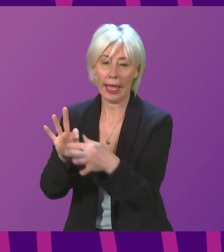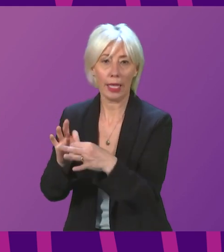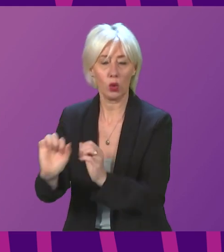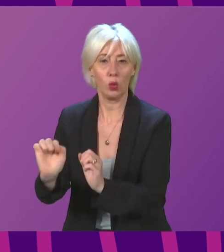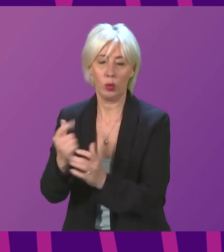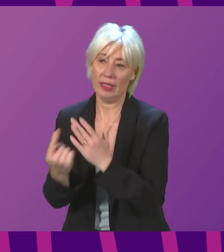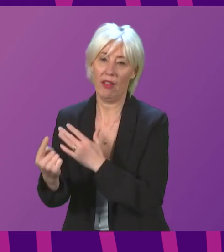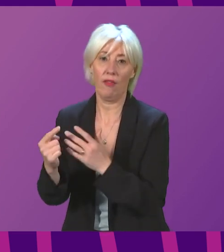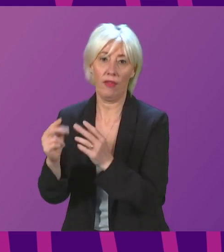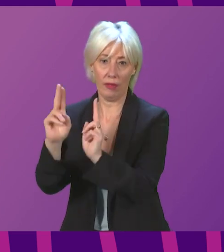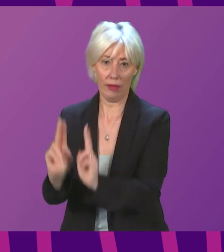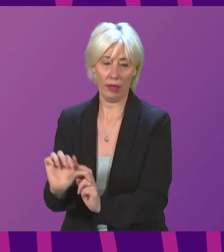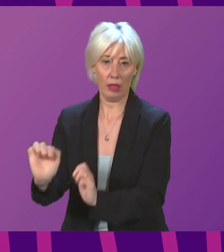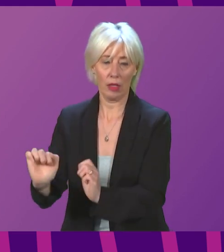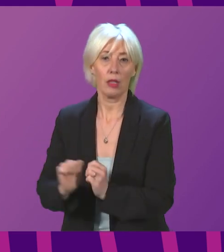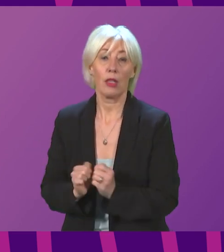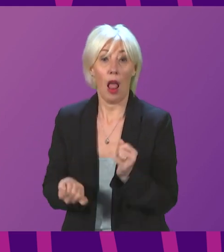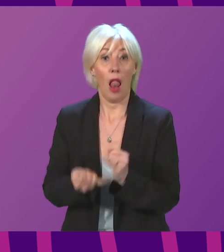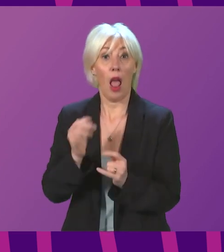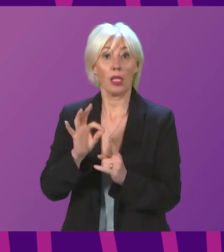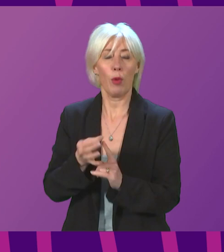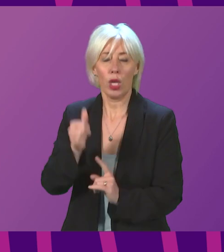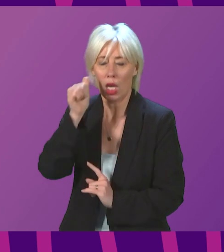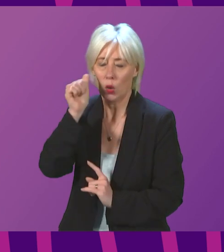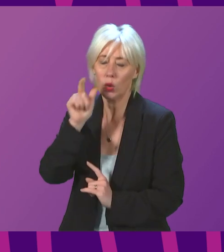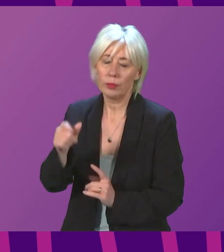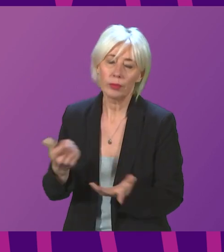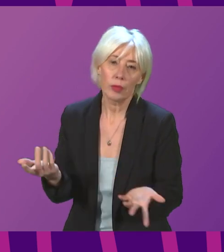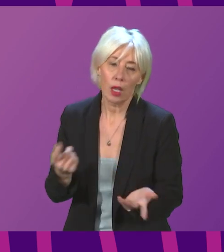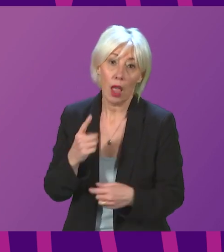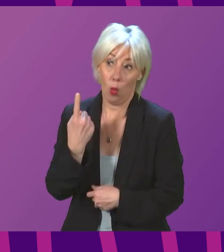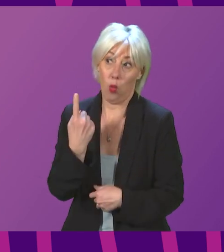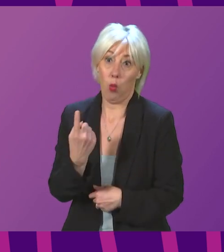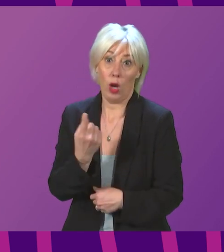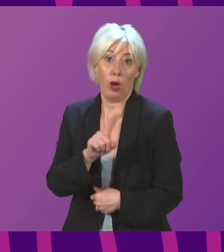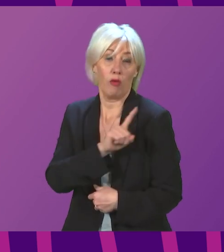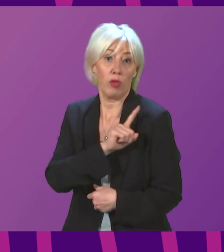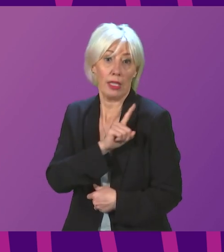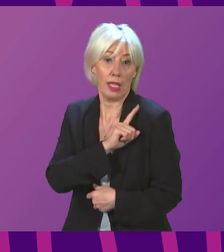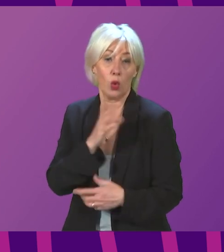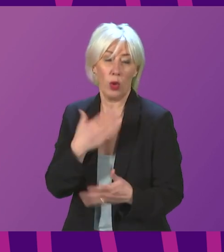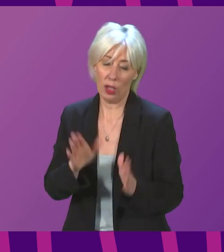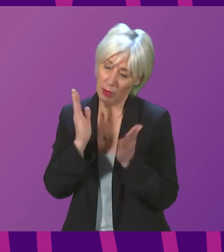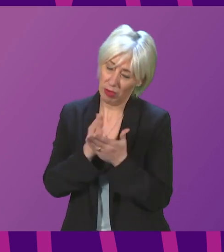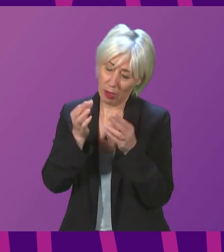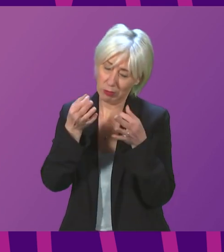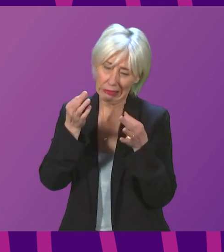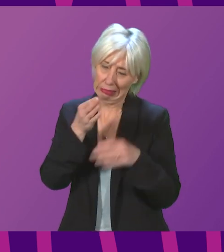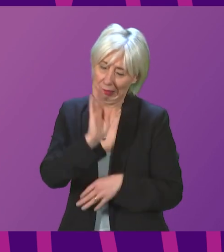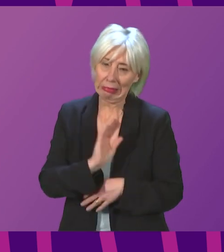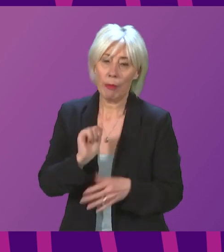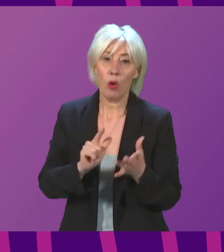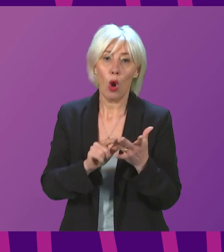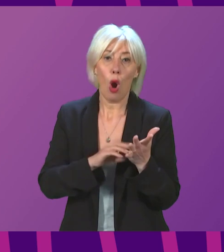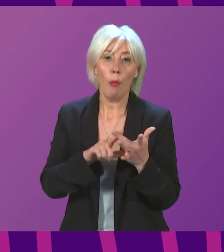-isolation. Last point, Presiding Officer, because I recognise, in fact, I've cited this as one of the reasons why we need to take Omicron really seriously. I